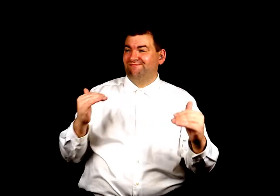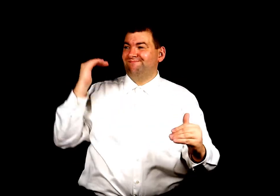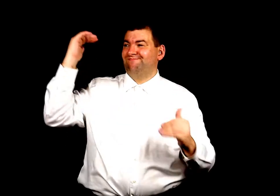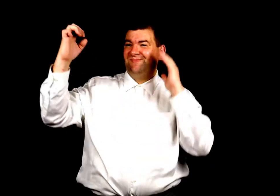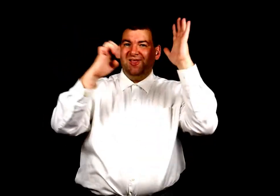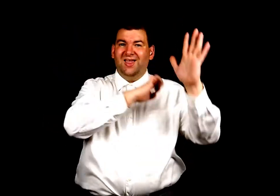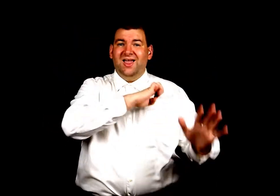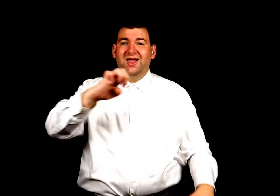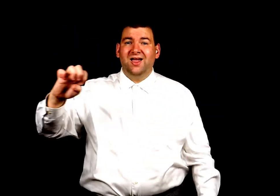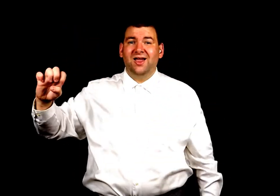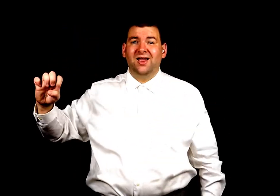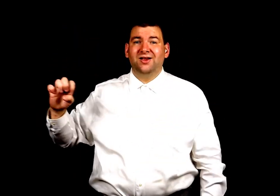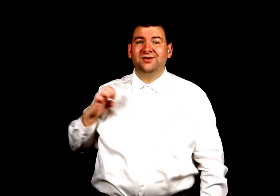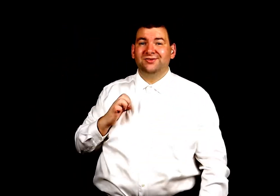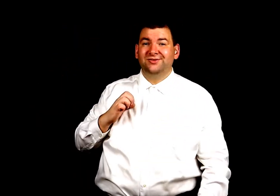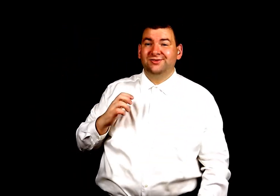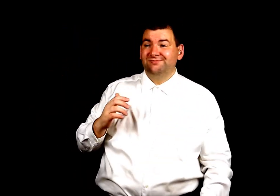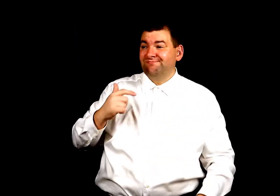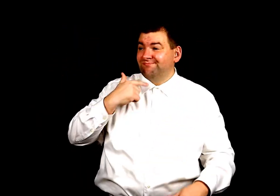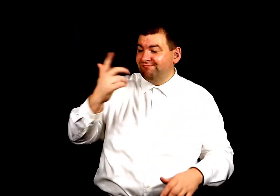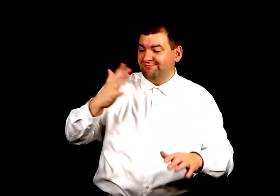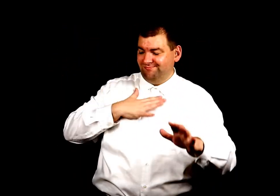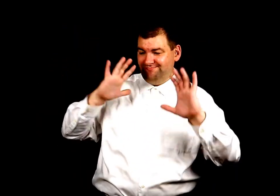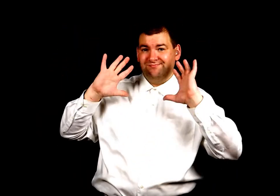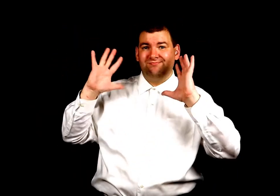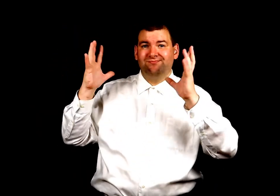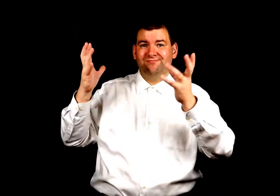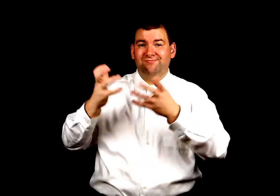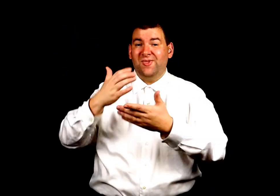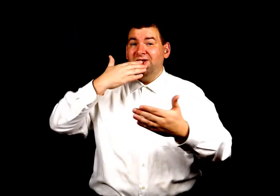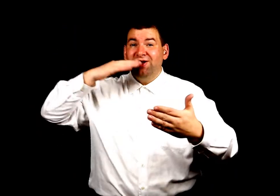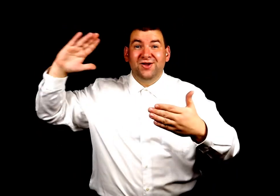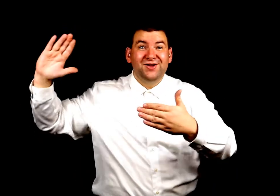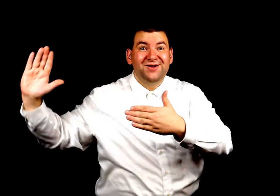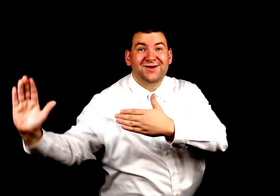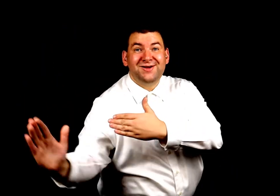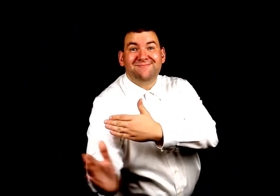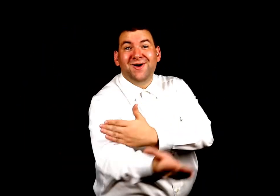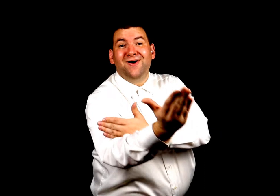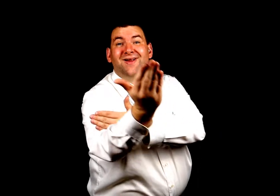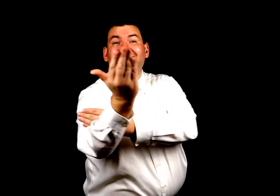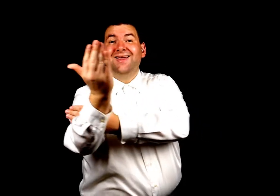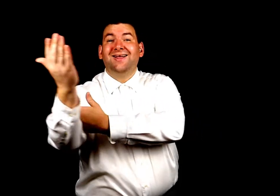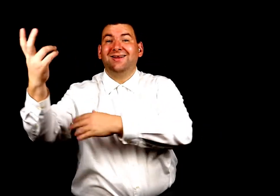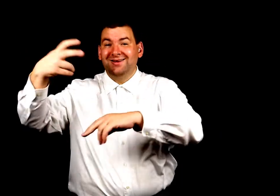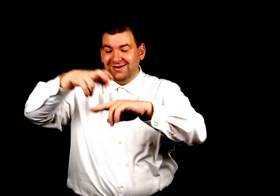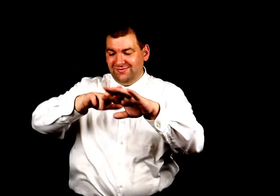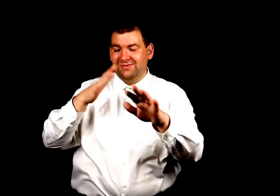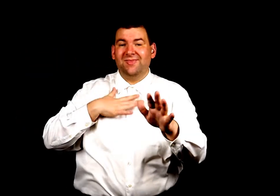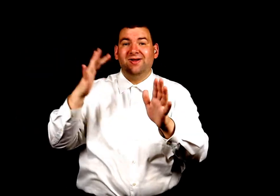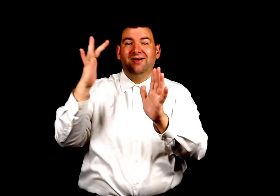Tell my kindred good morning Sit down beside my Jesus